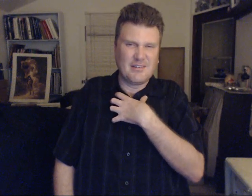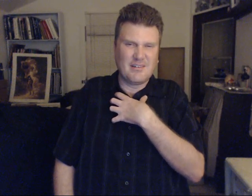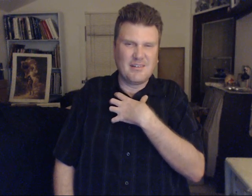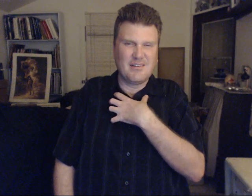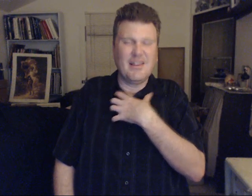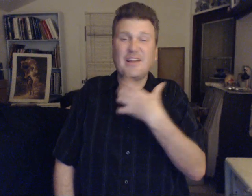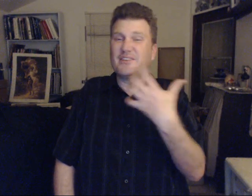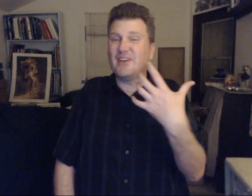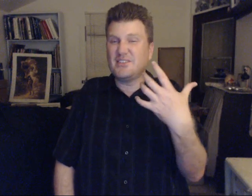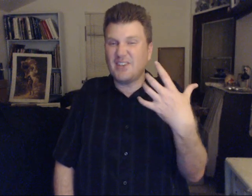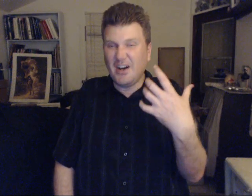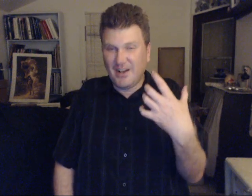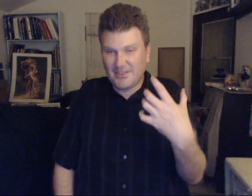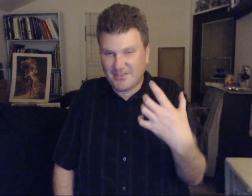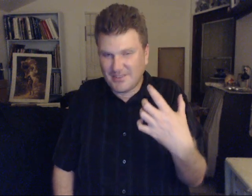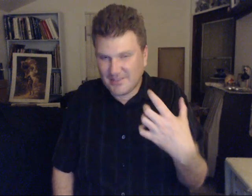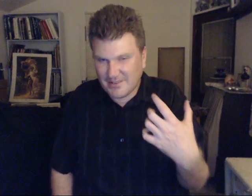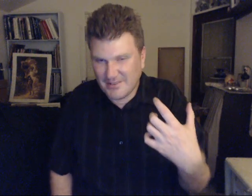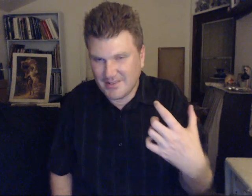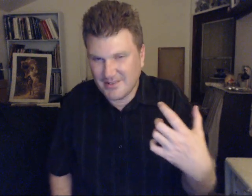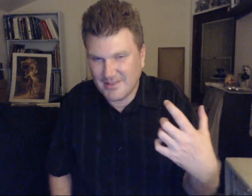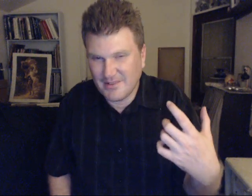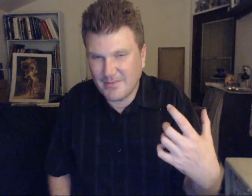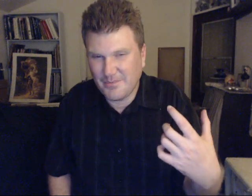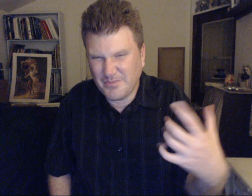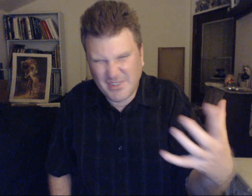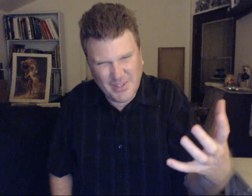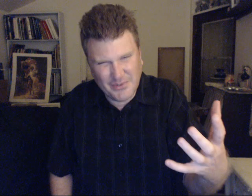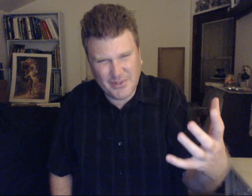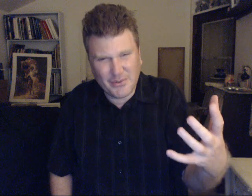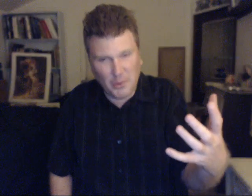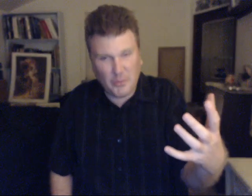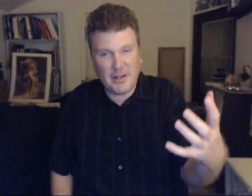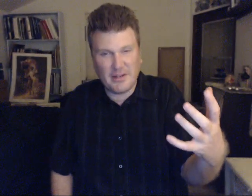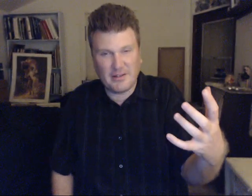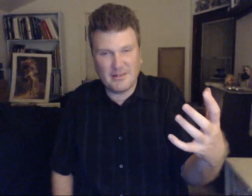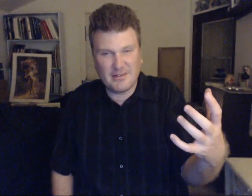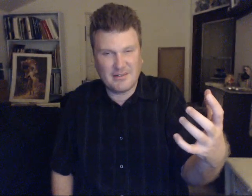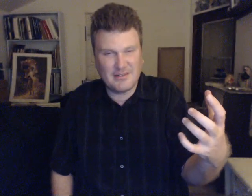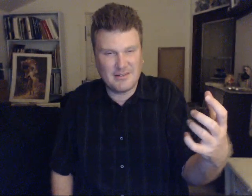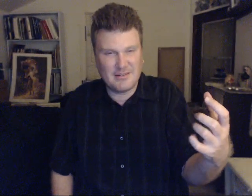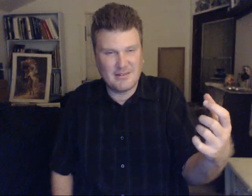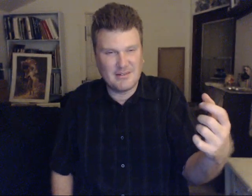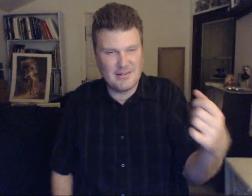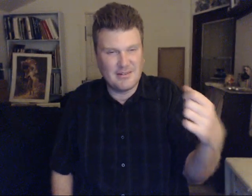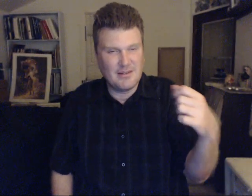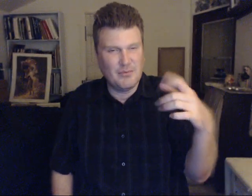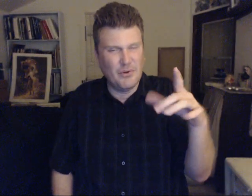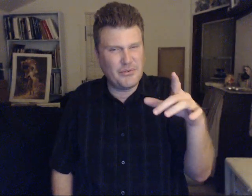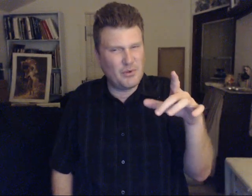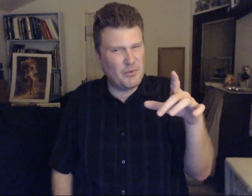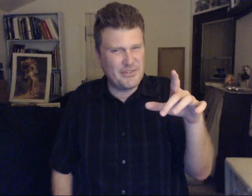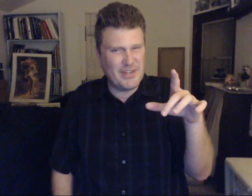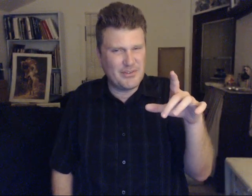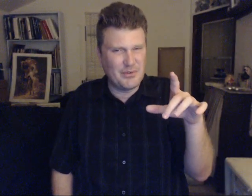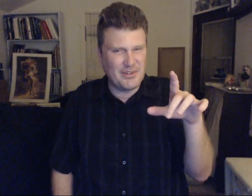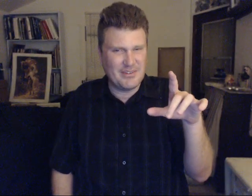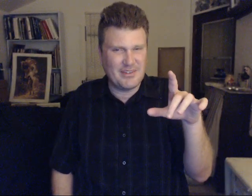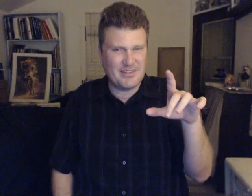that excites us tells us you are ready most of your world is not doing this at this